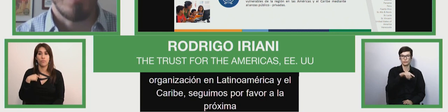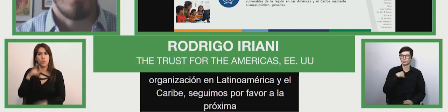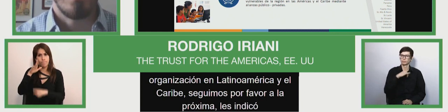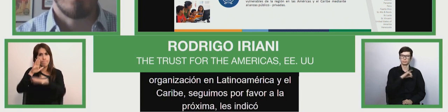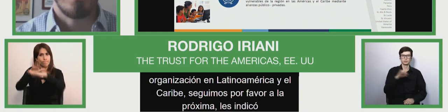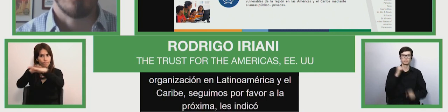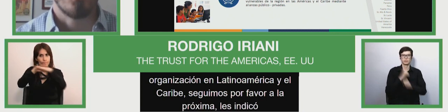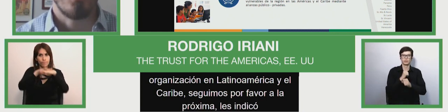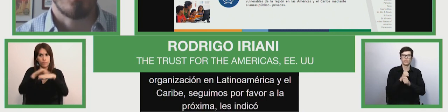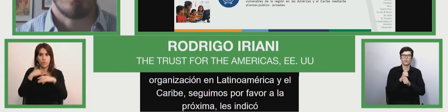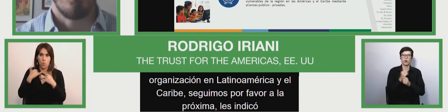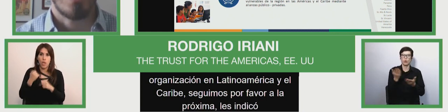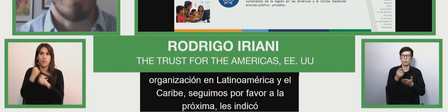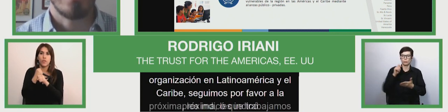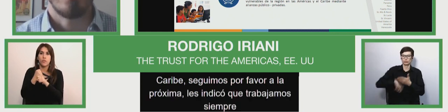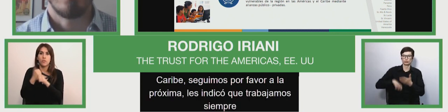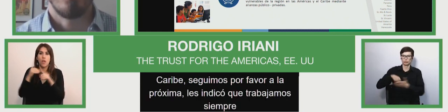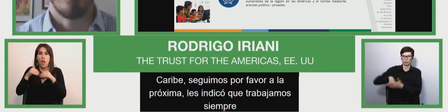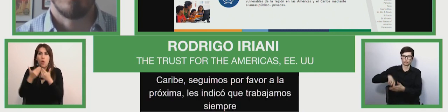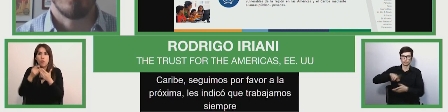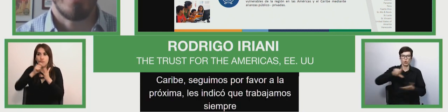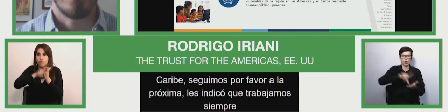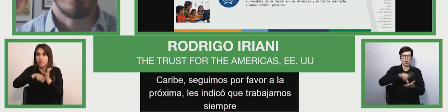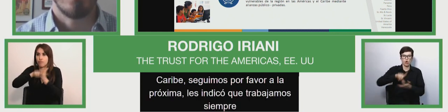on to the next one i